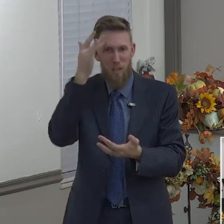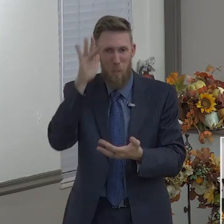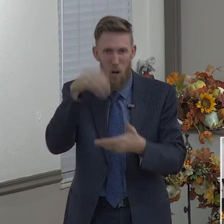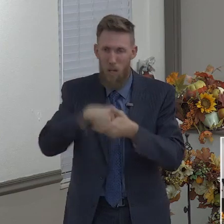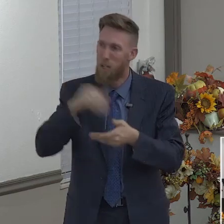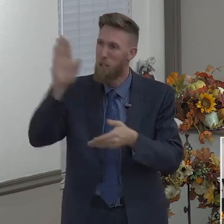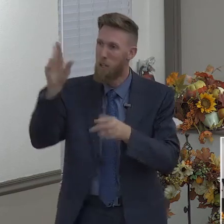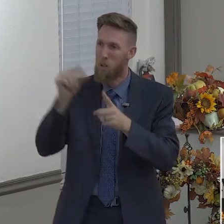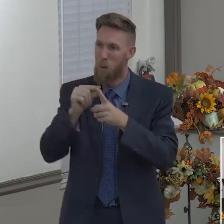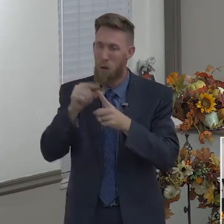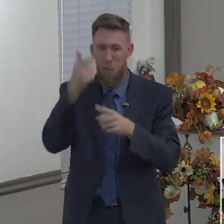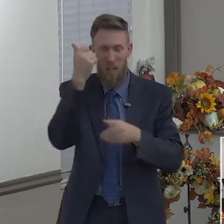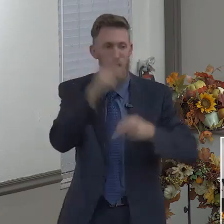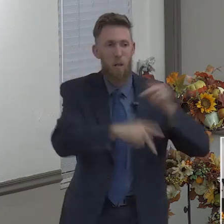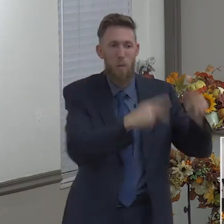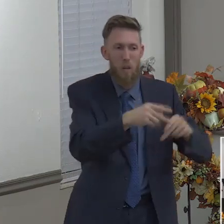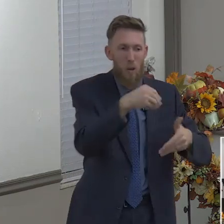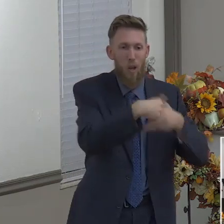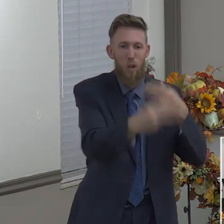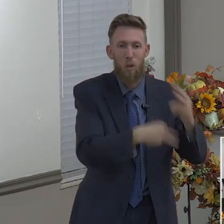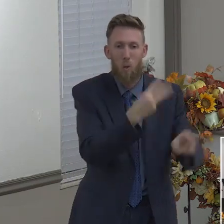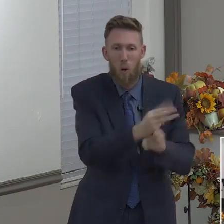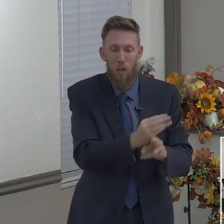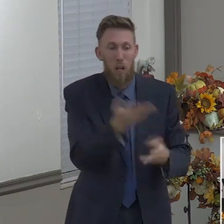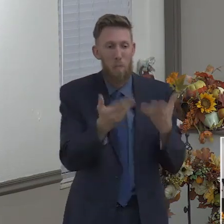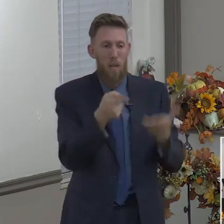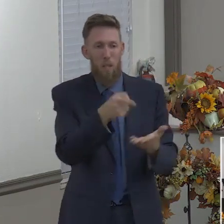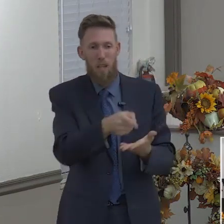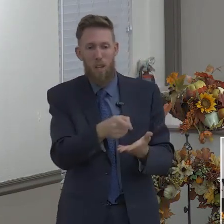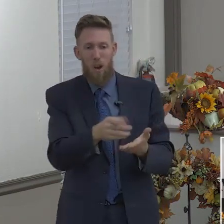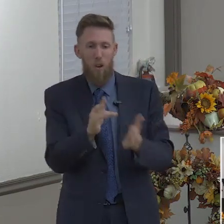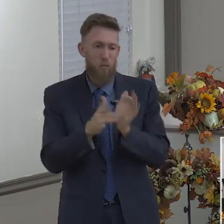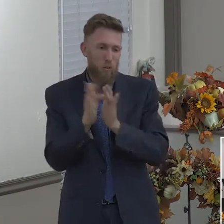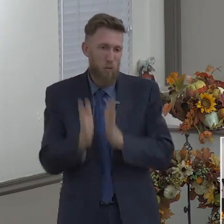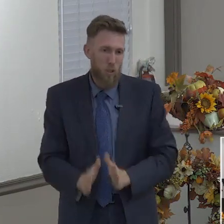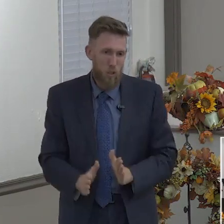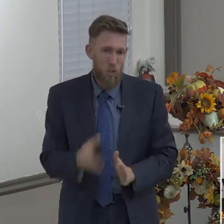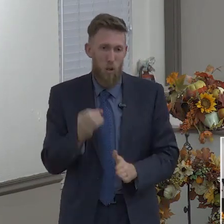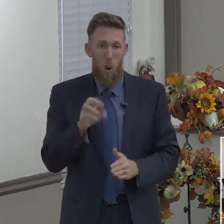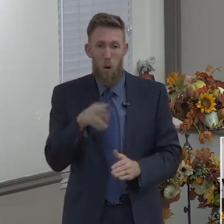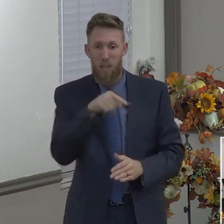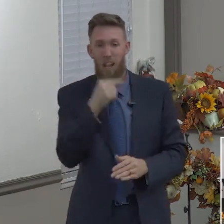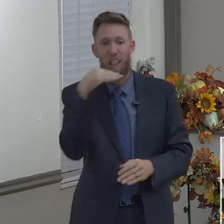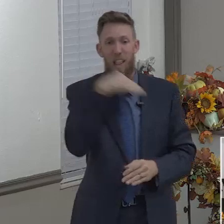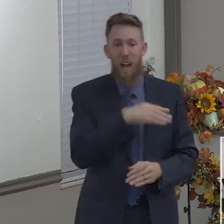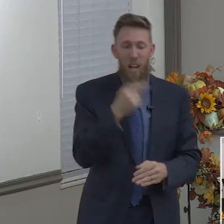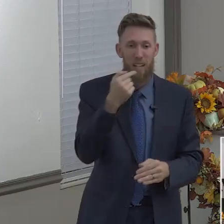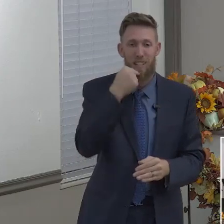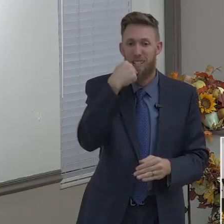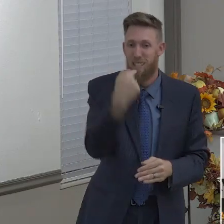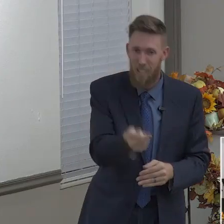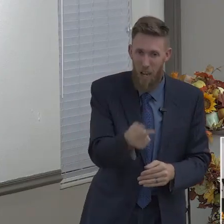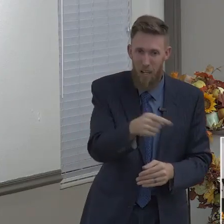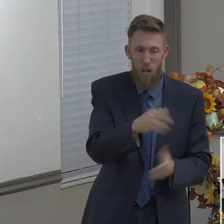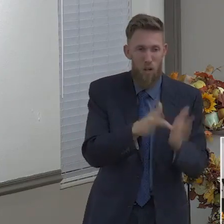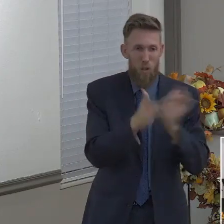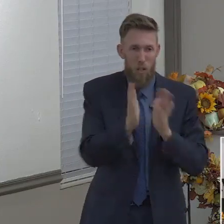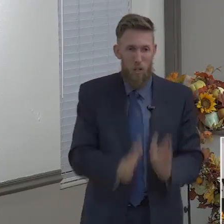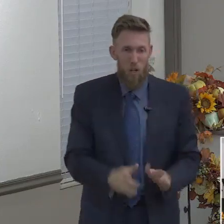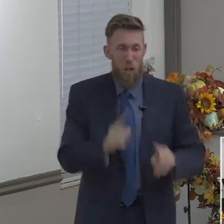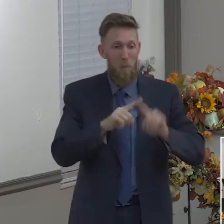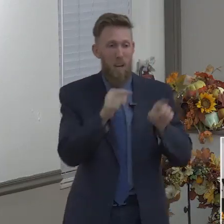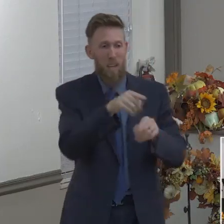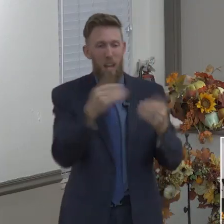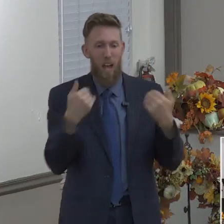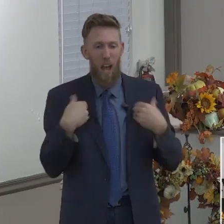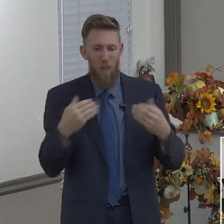maybe are Christians, maybe not, but they go about and they have bad doctrine, and they're trying to convince you of something. They'll say, well,